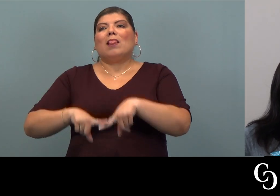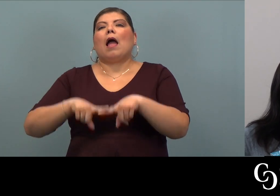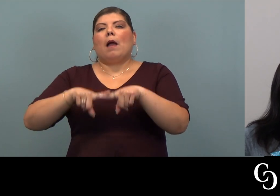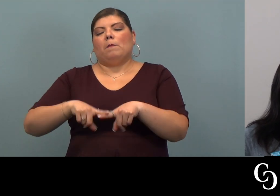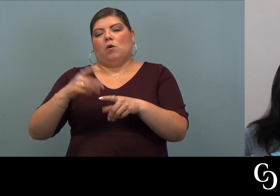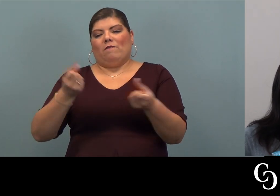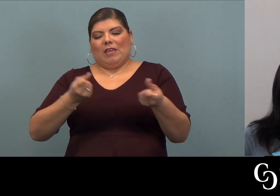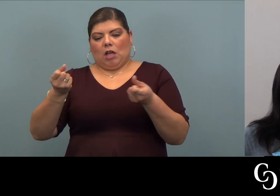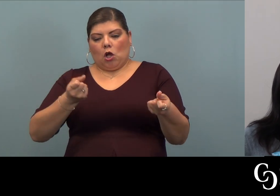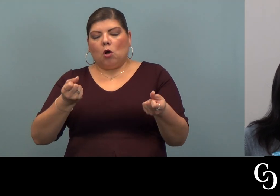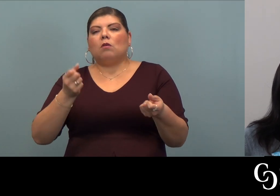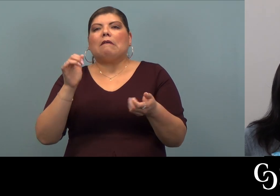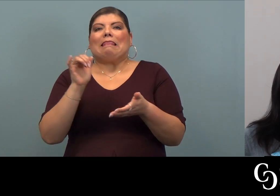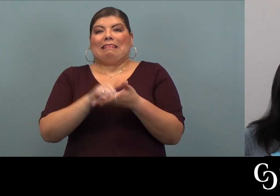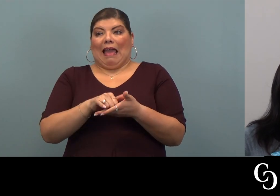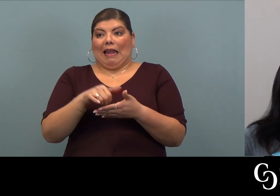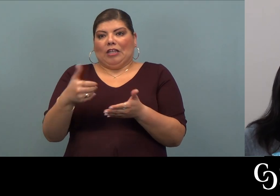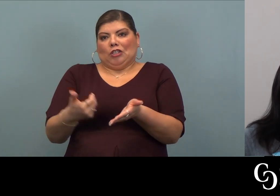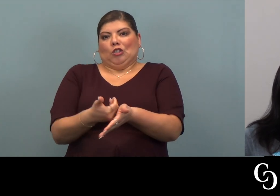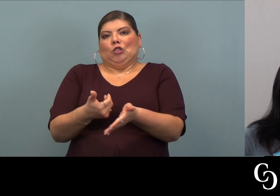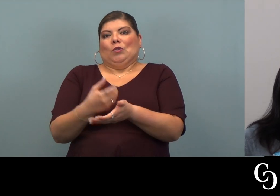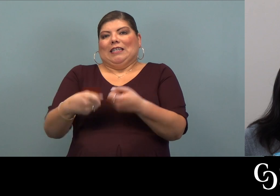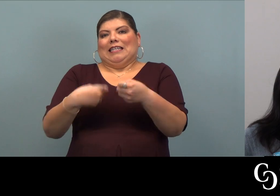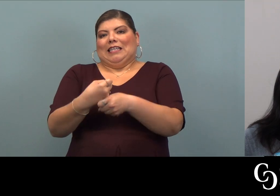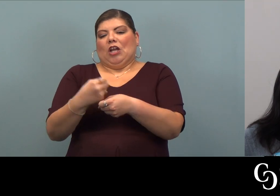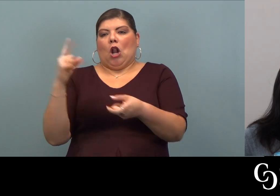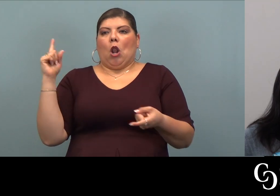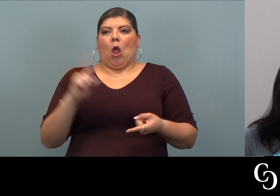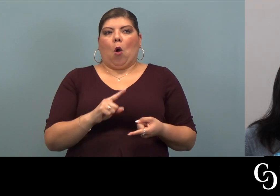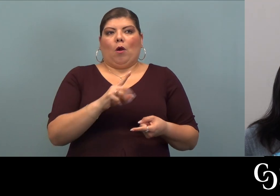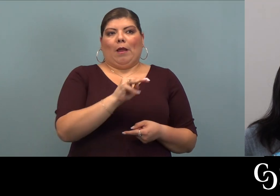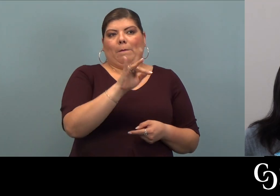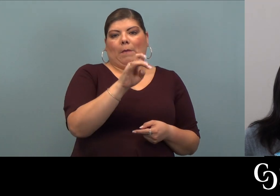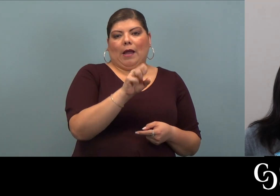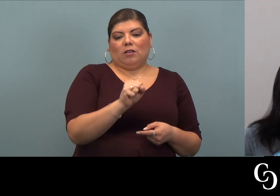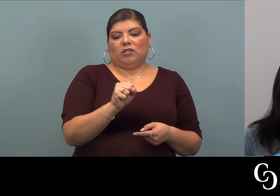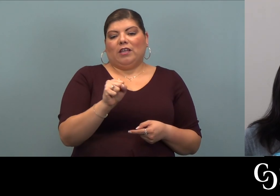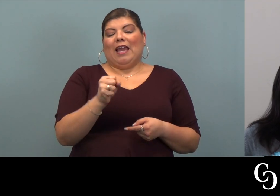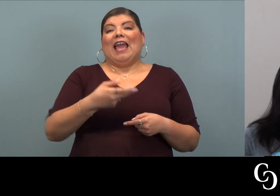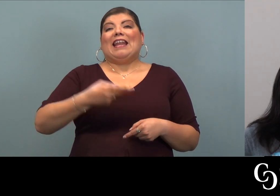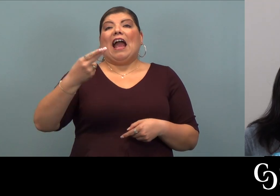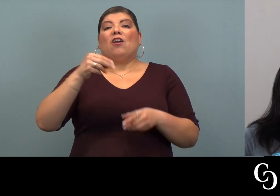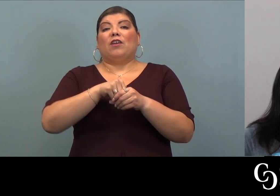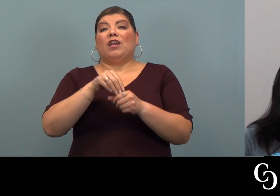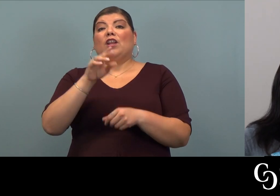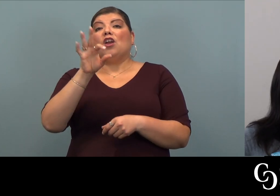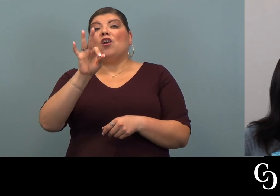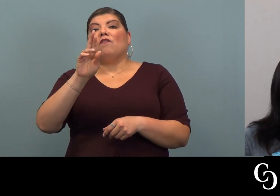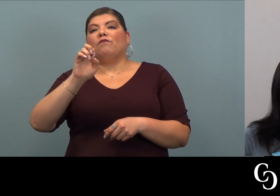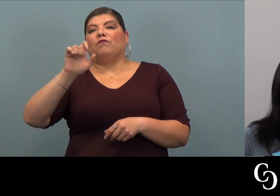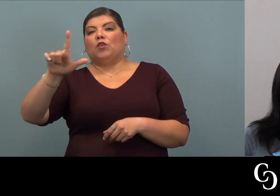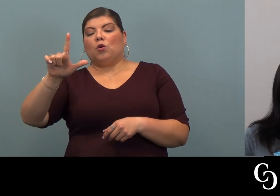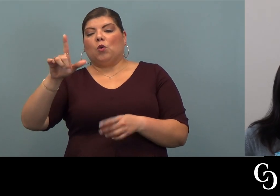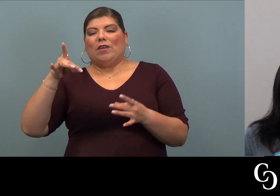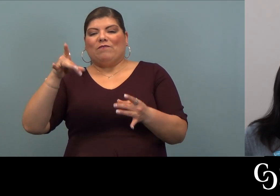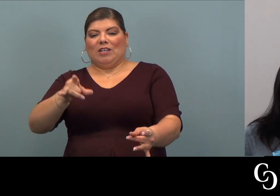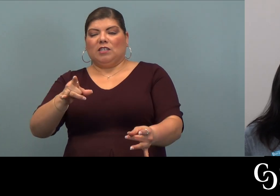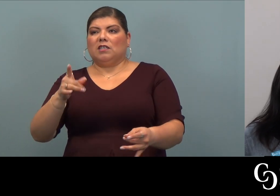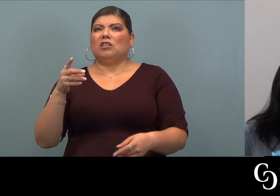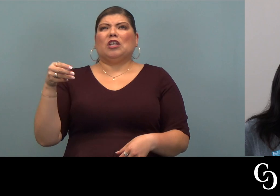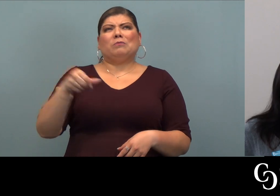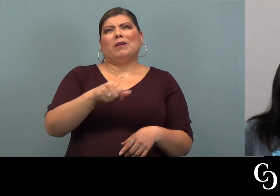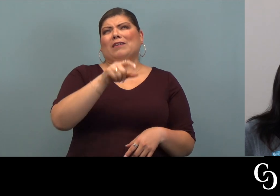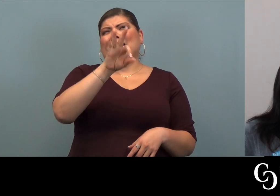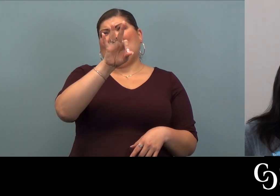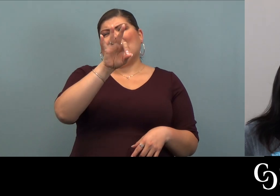that's newer in year, lower in miles, and higher in fuel efficiency. Folks can expect to spend